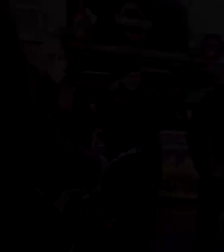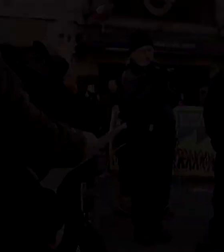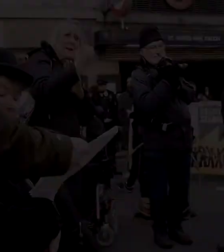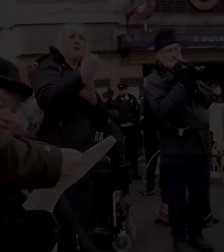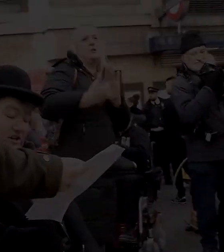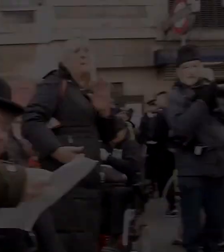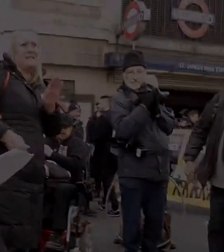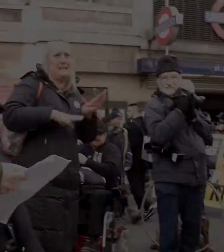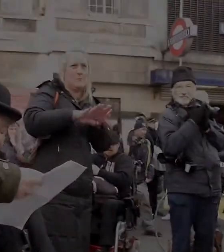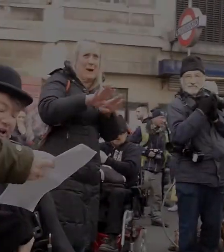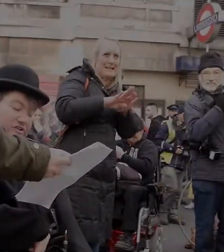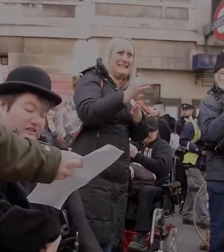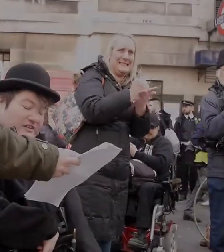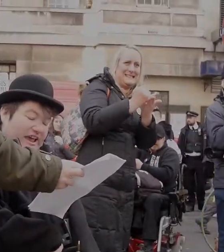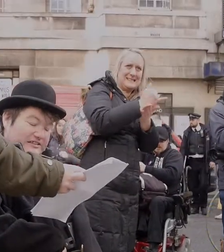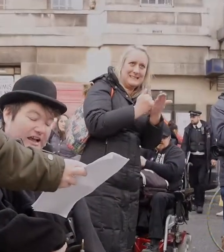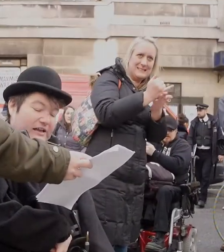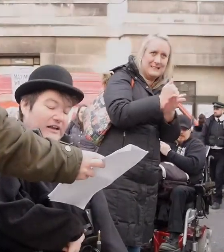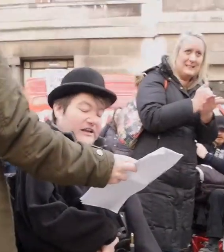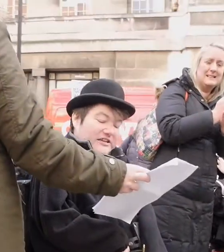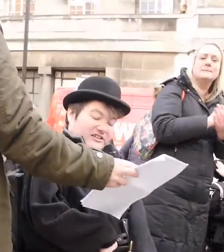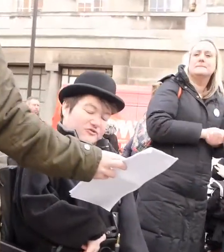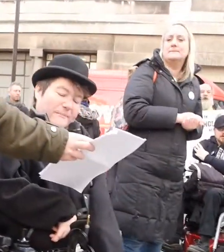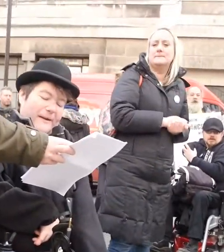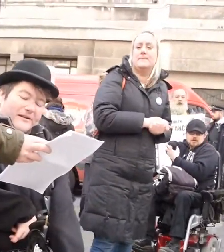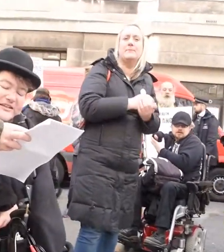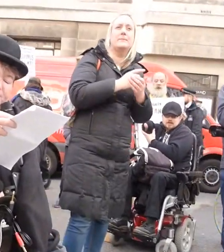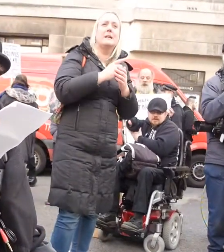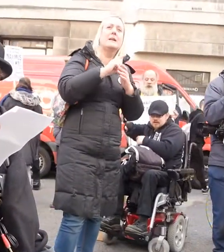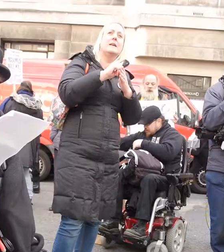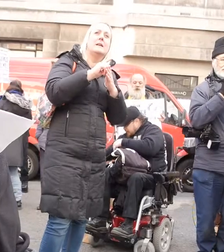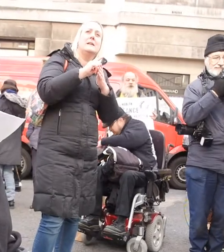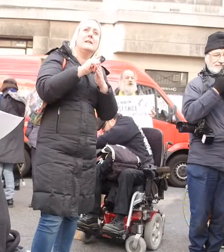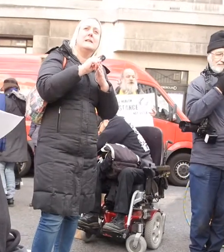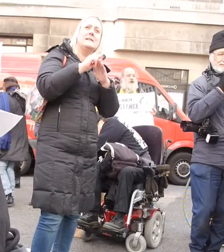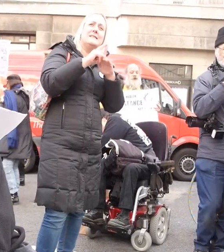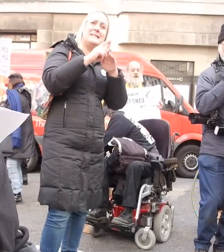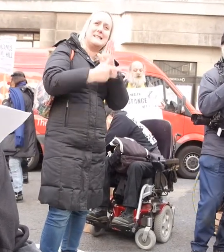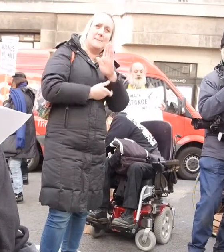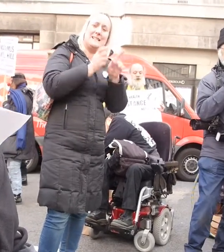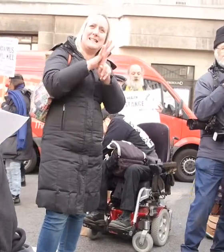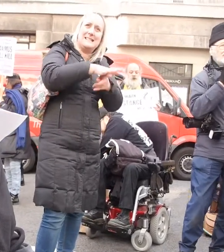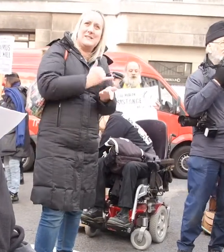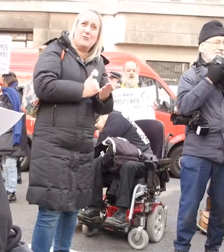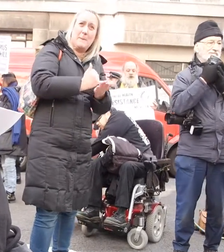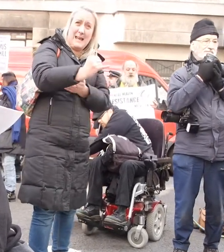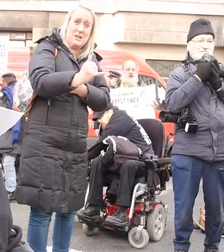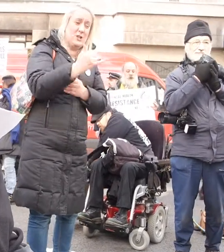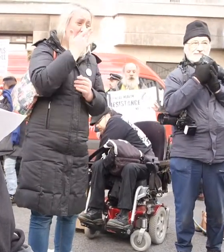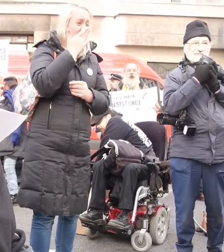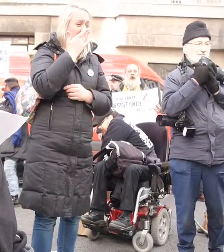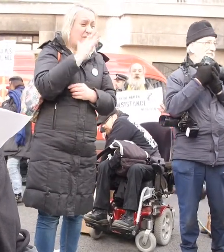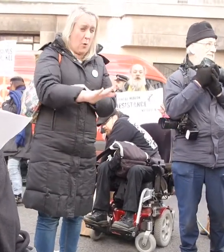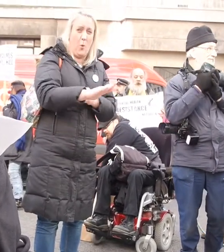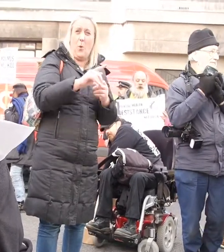from providers of this sector. Disability, discrimination, fraud and